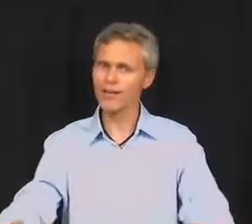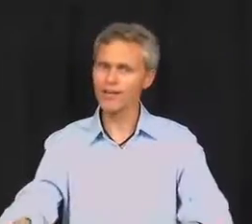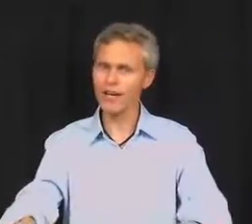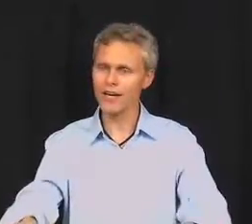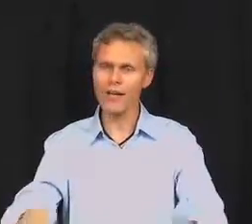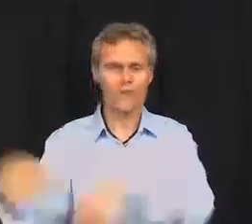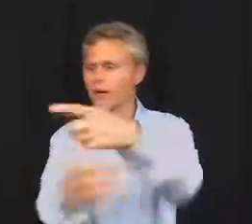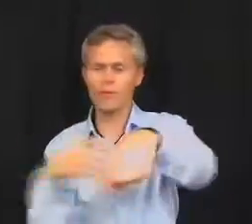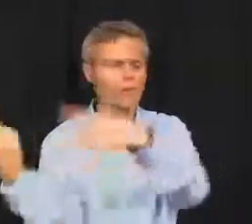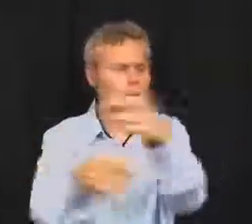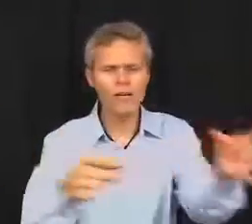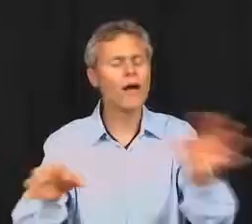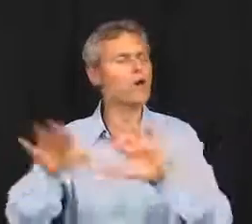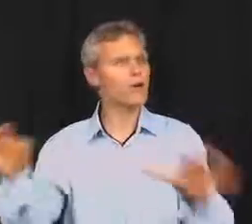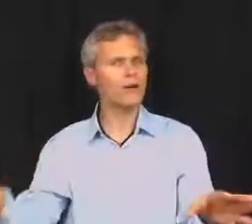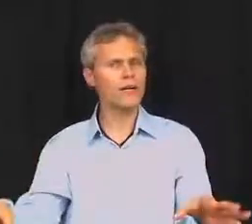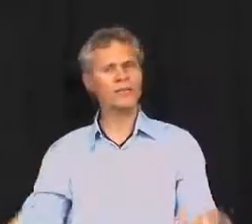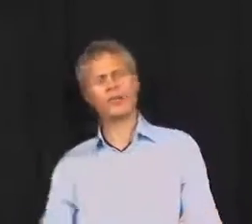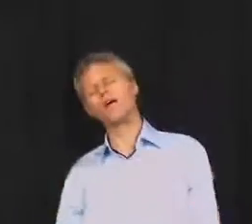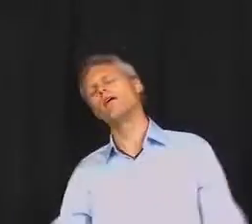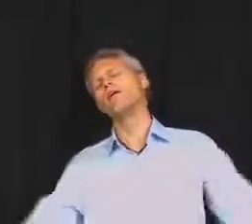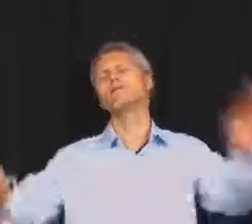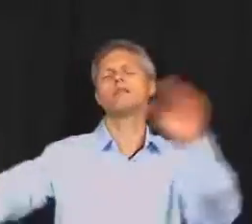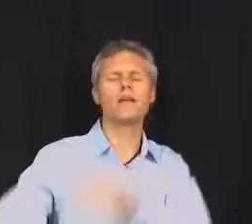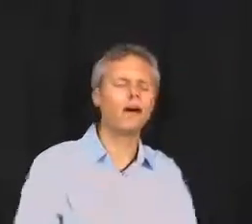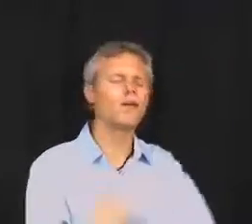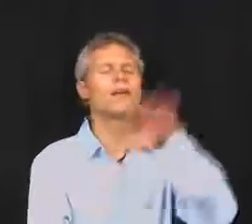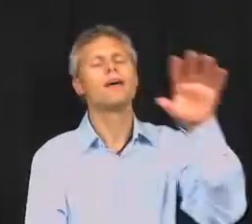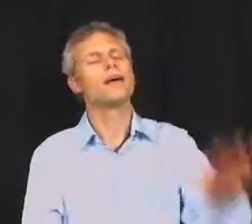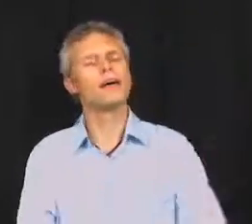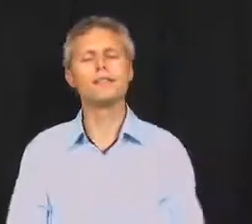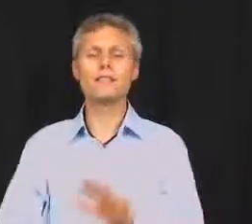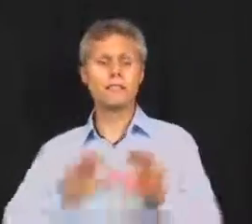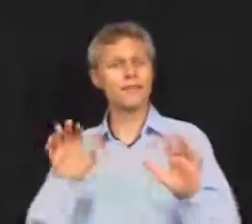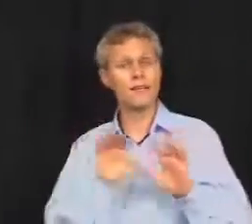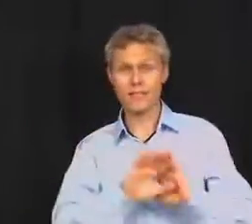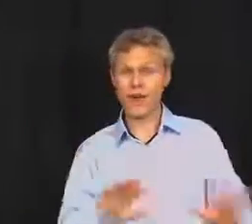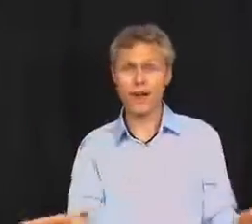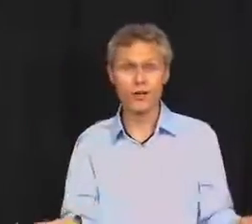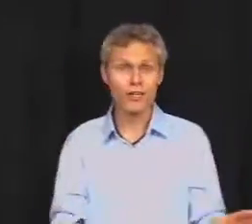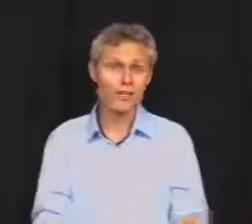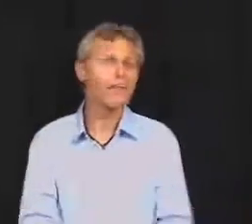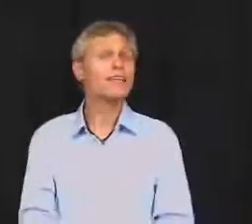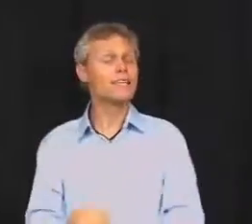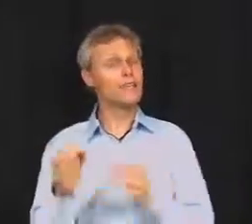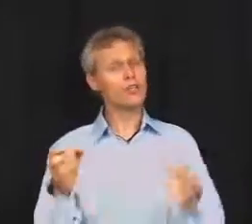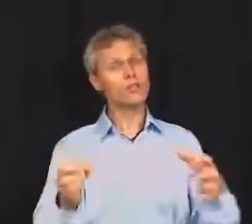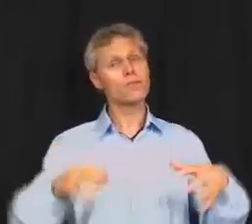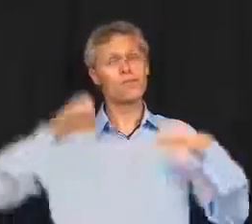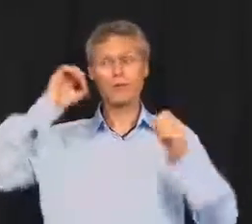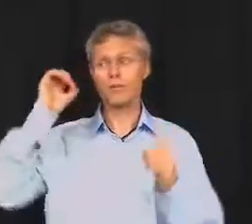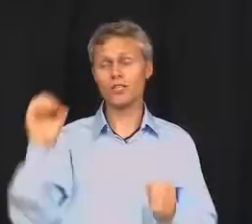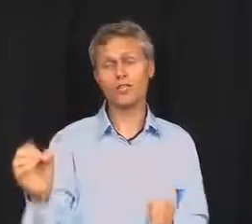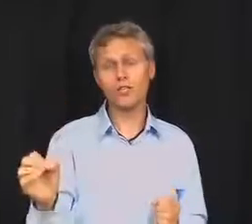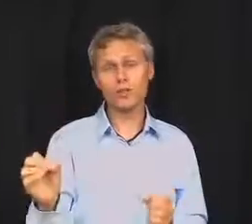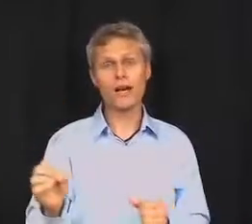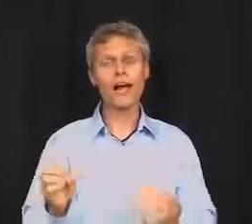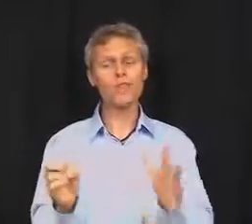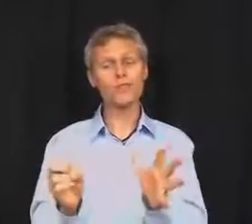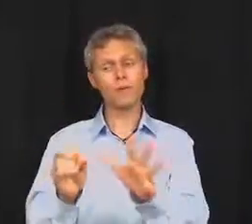energetic, they're gonna be running around going crazy and, sit down. It's, it's not good. Teachers who teach children have to